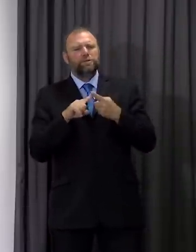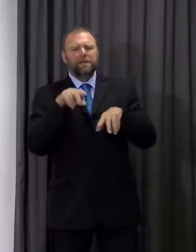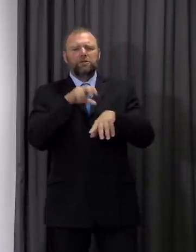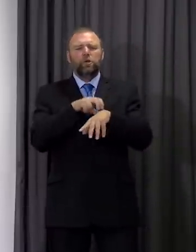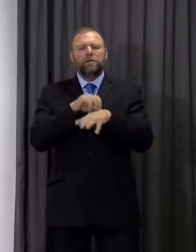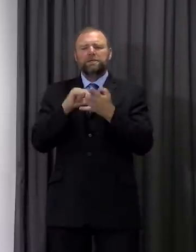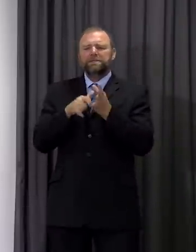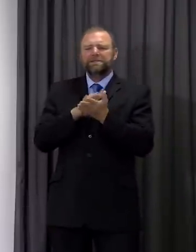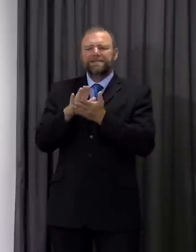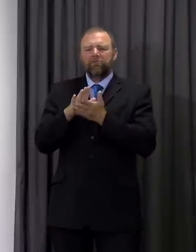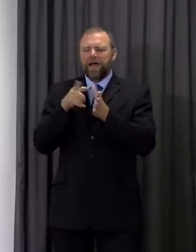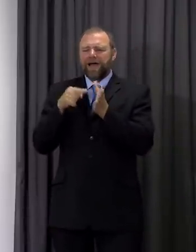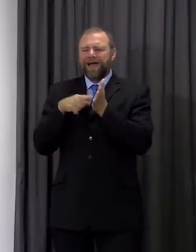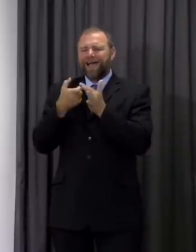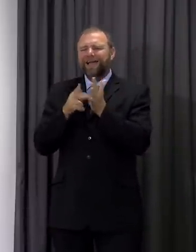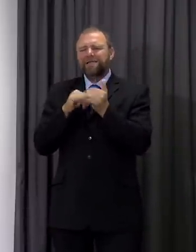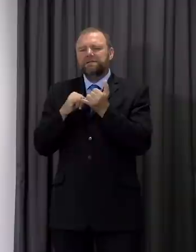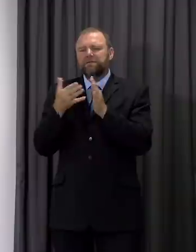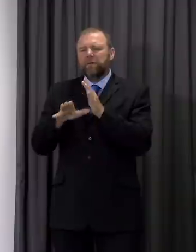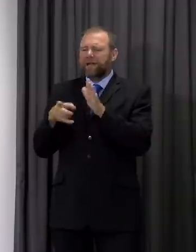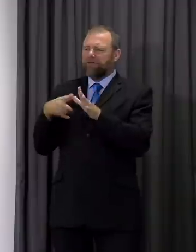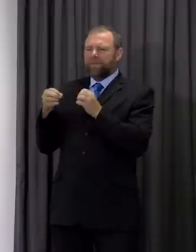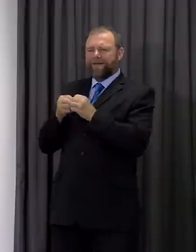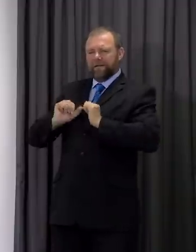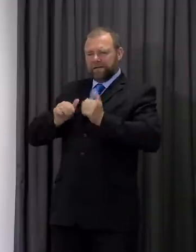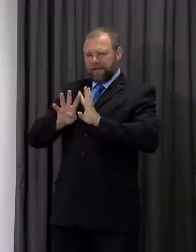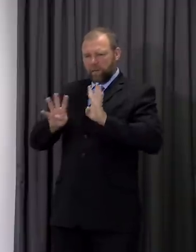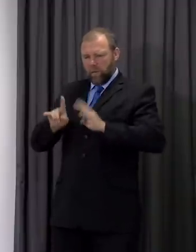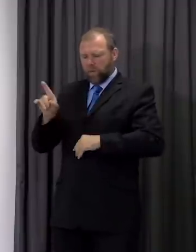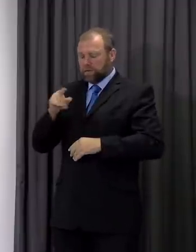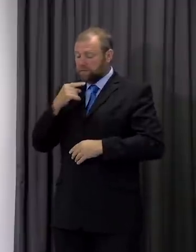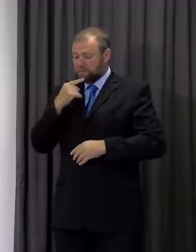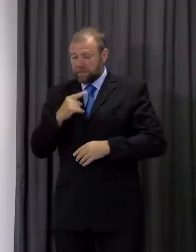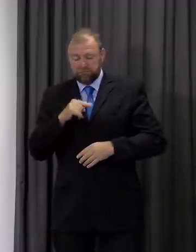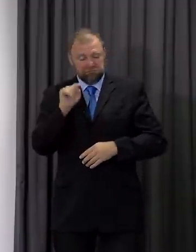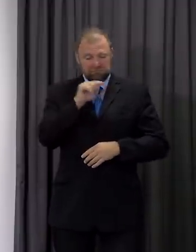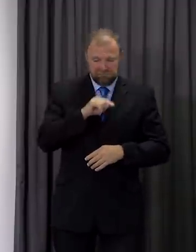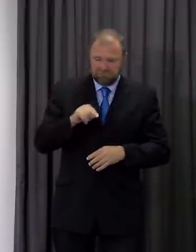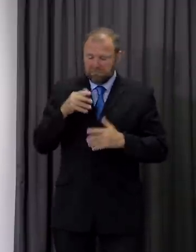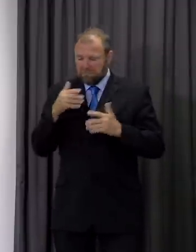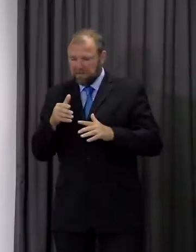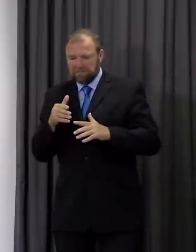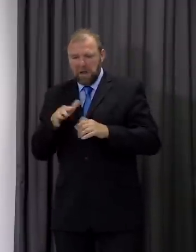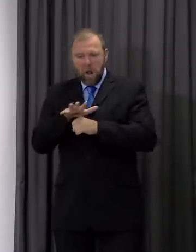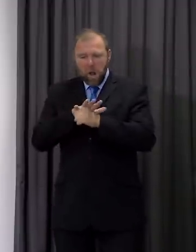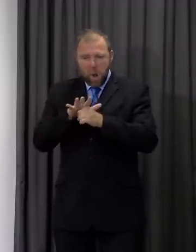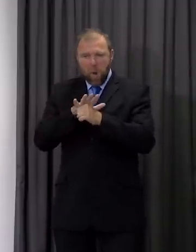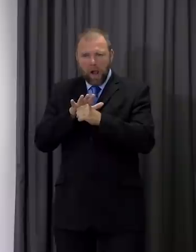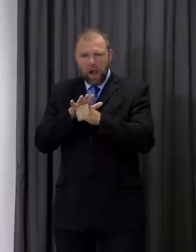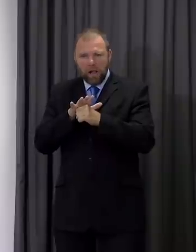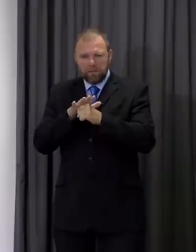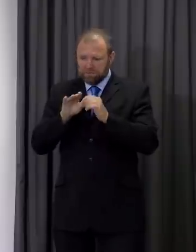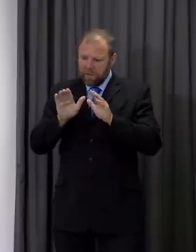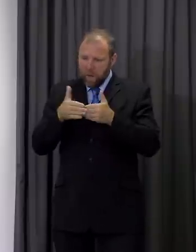Health at the United Leaven, said that all health boards have practised the local lockdown a couple of weeks ago. Does that mean that the surge in